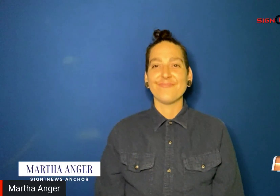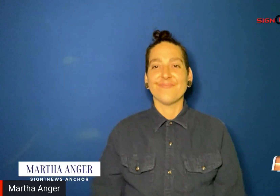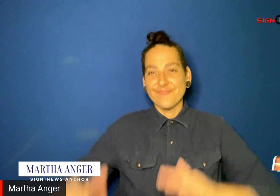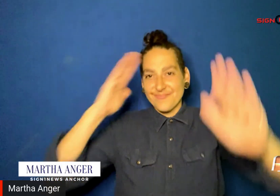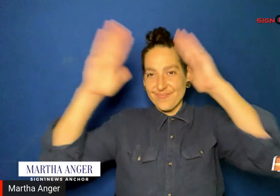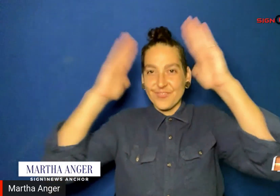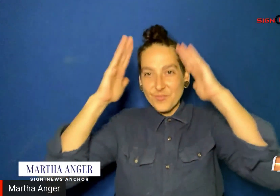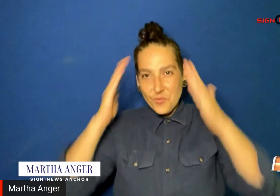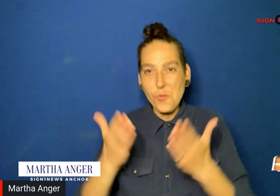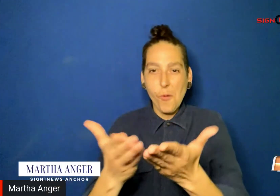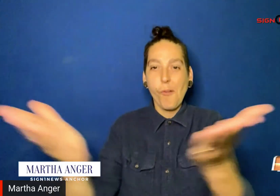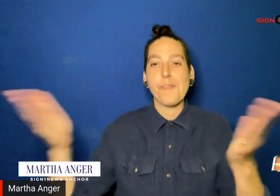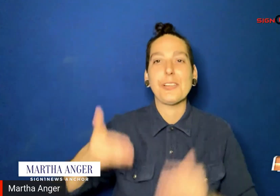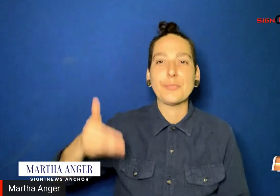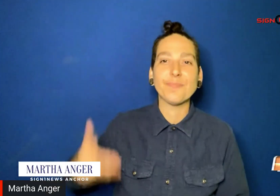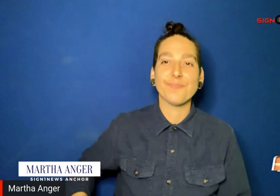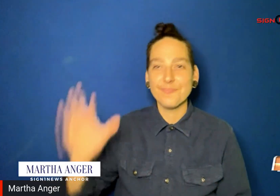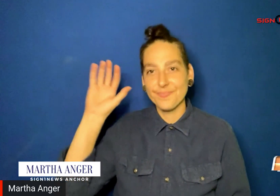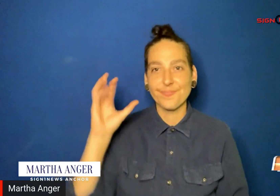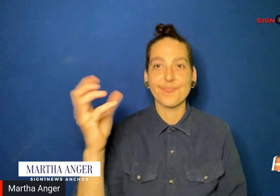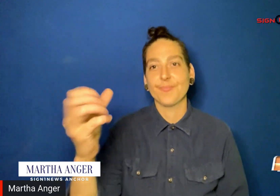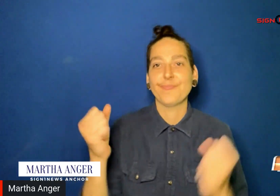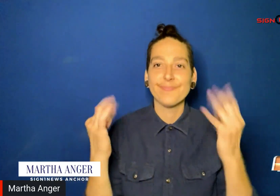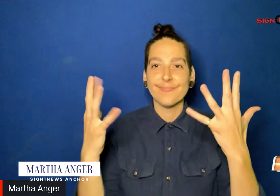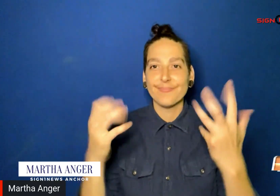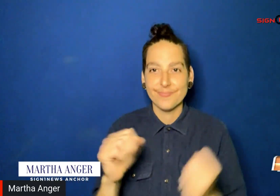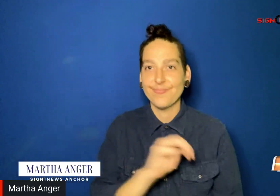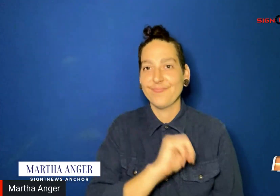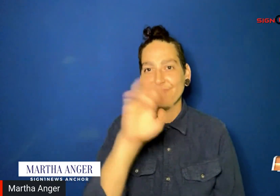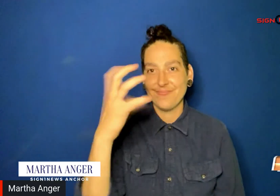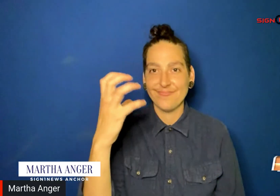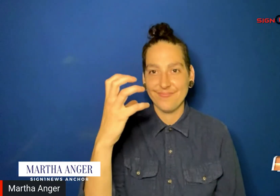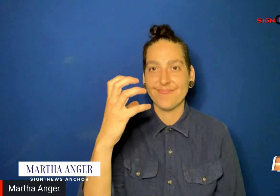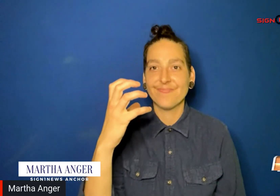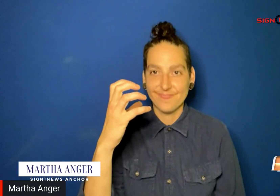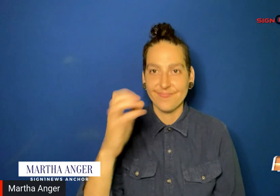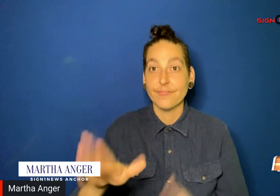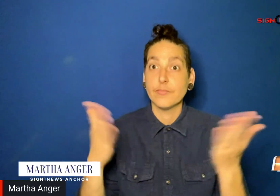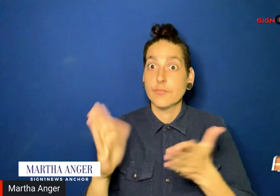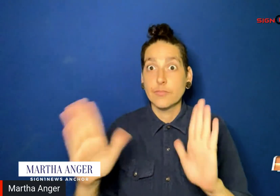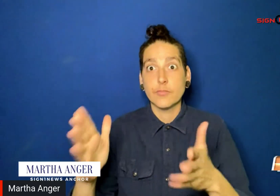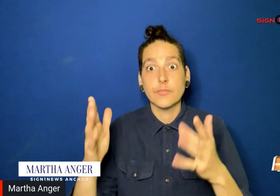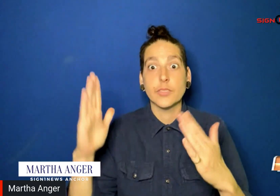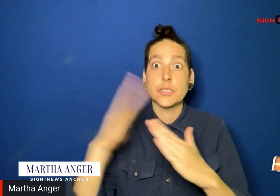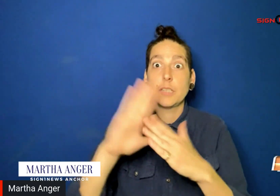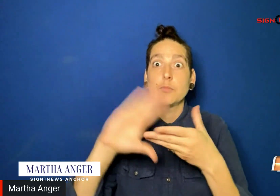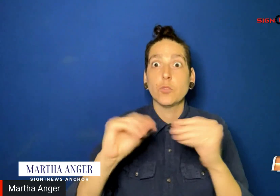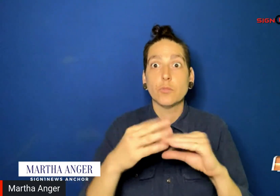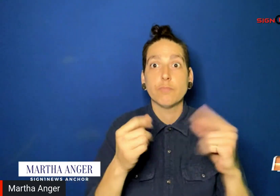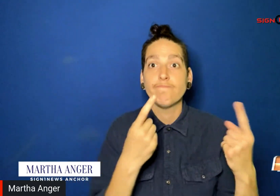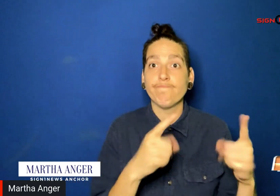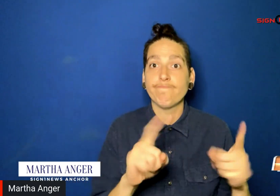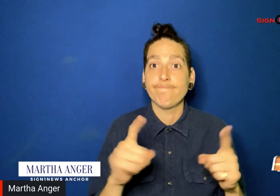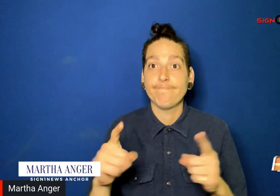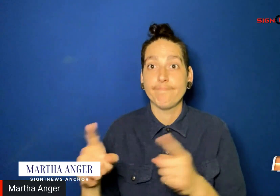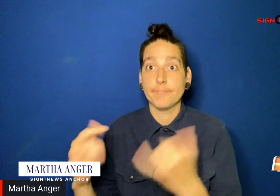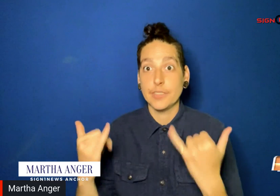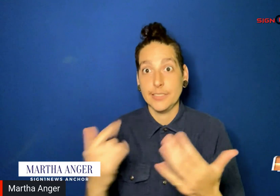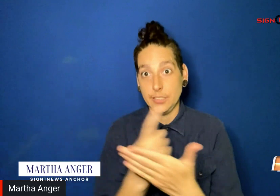Hello everyone, I'm SineOne News anchor Martha Enger. Here's a quick look at the top trending stories